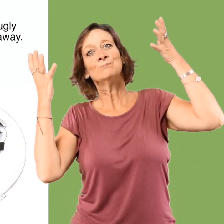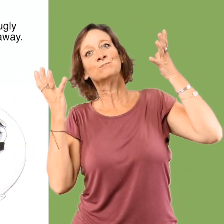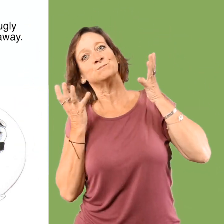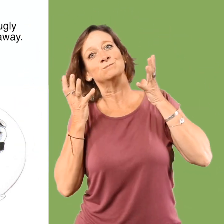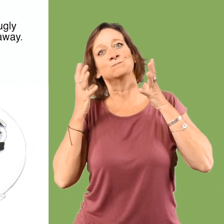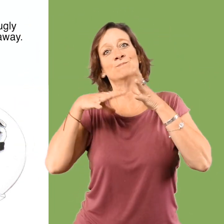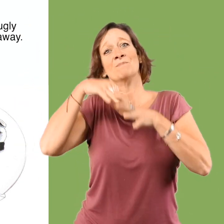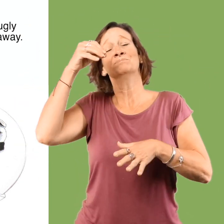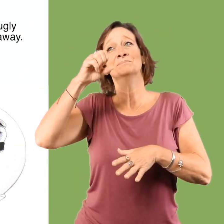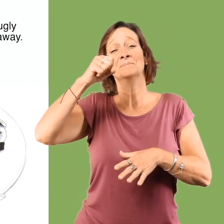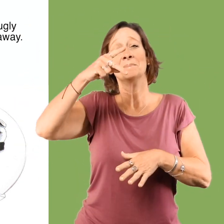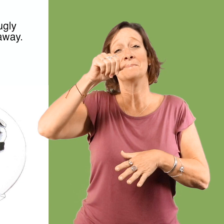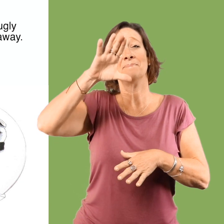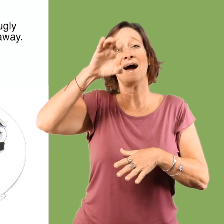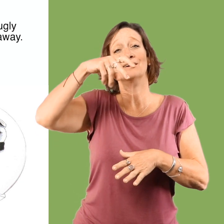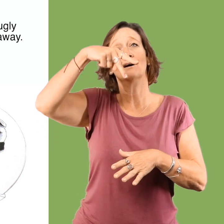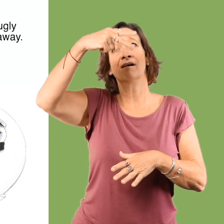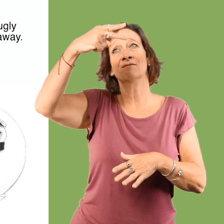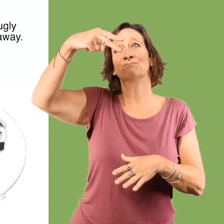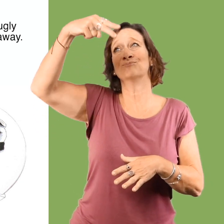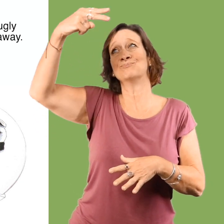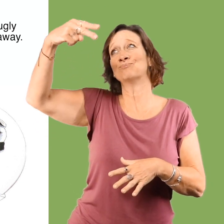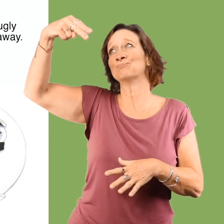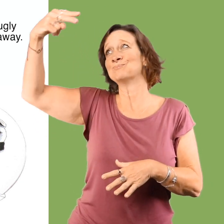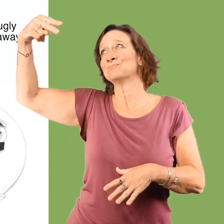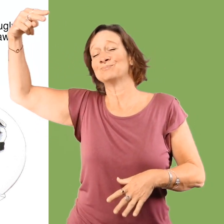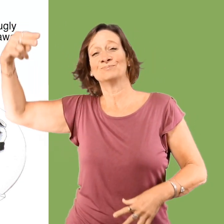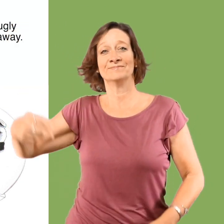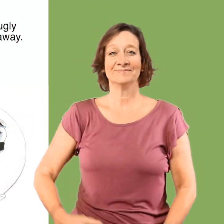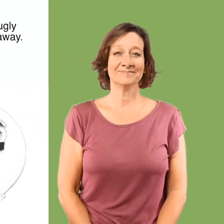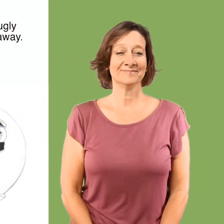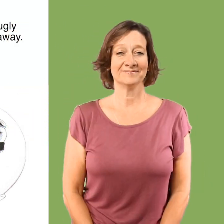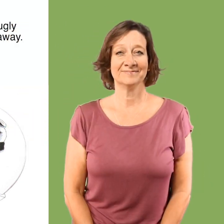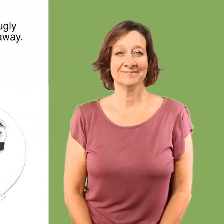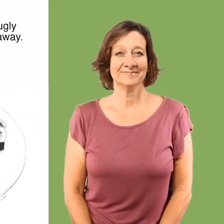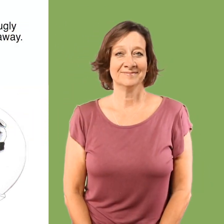Here's my dog with her astronaut helmet, ready to float off to space.